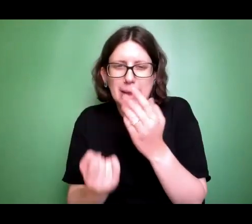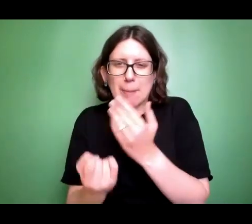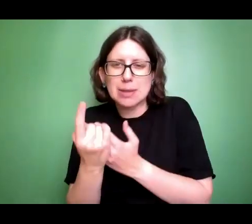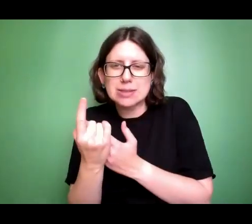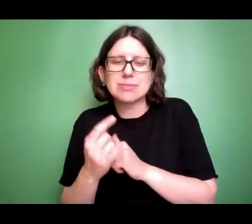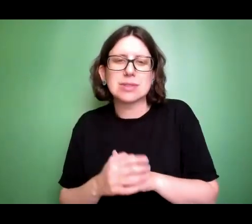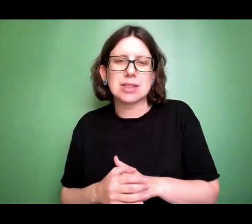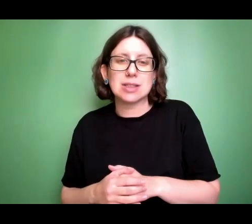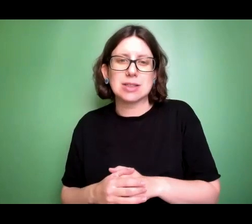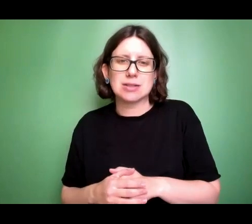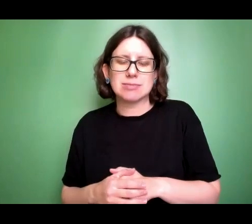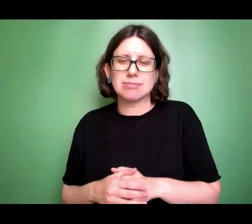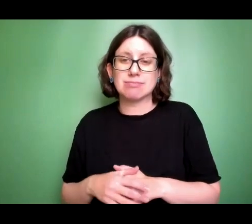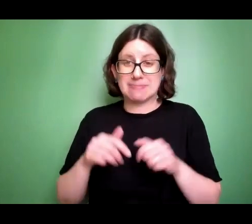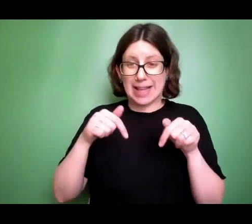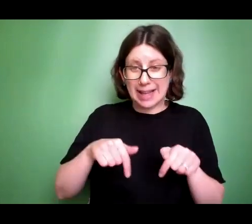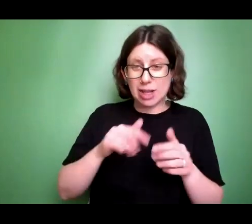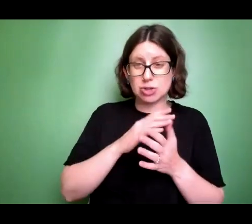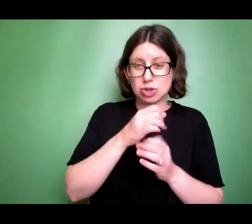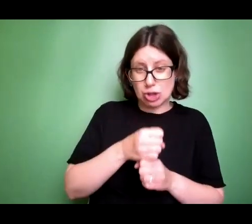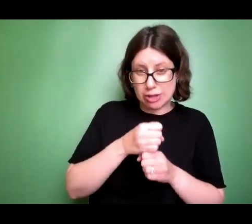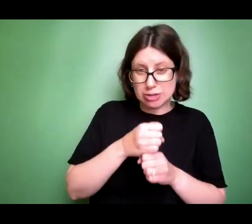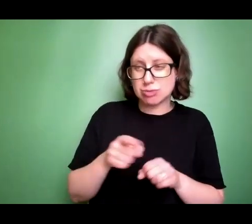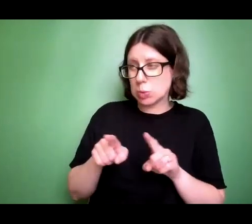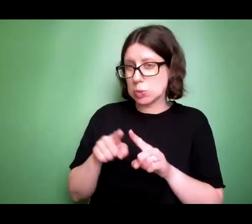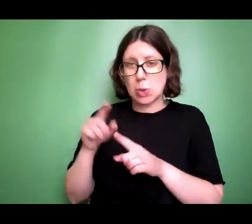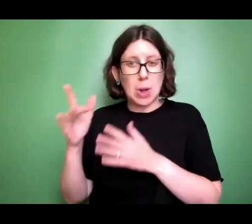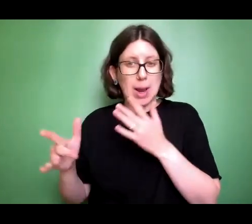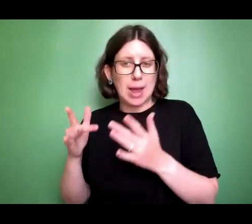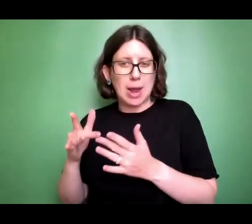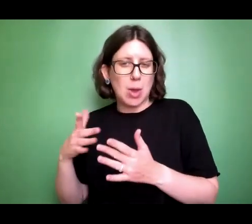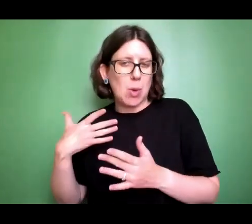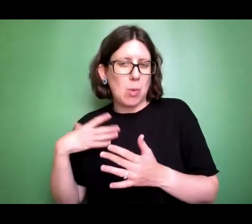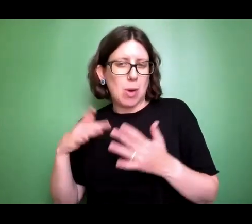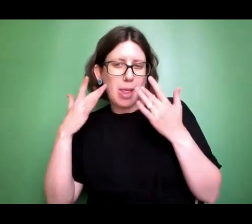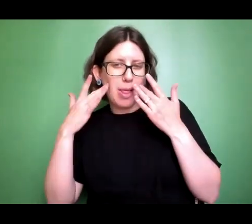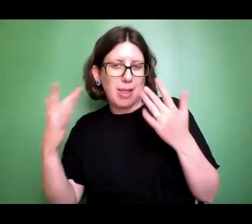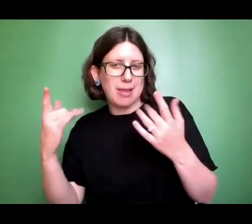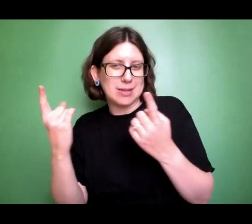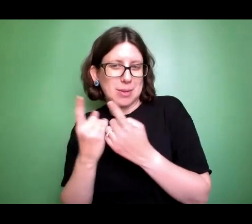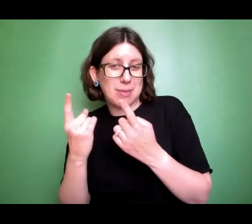and everyone online, because I've met someone.